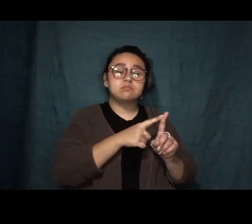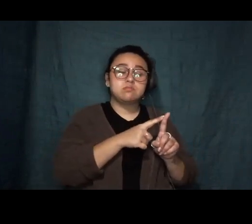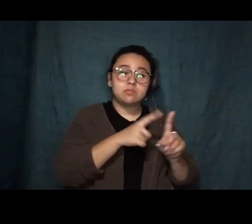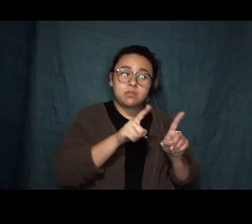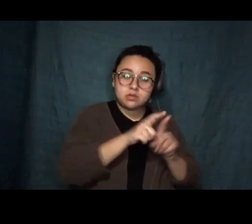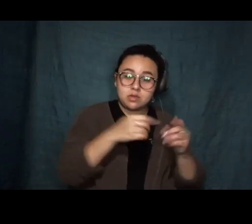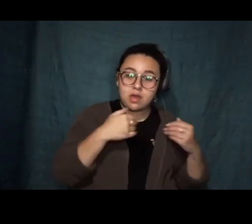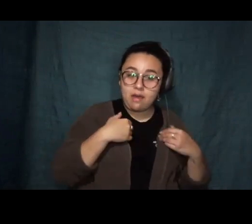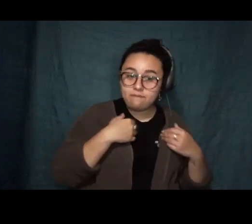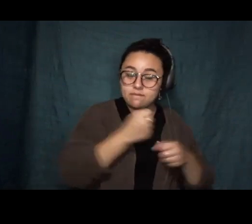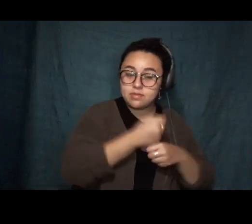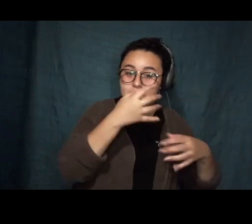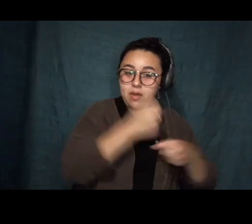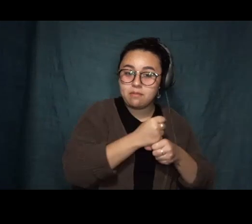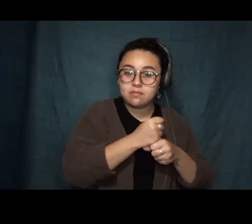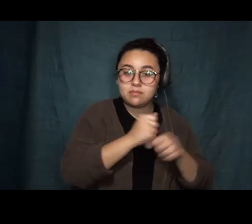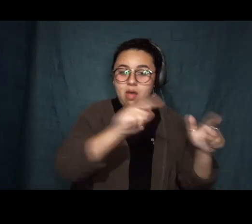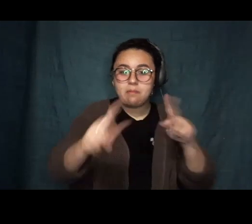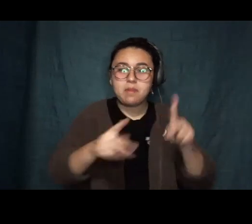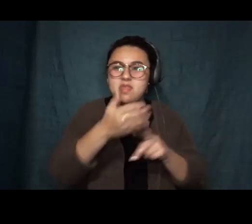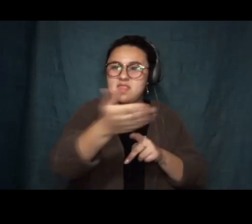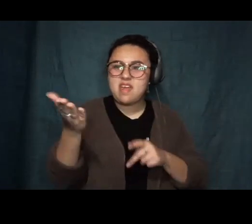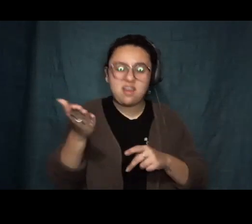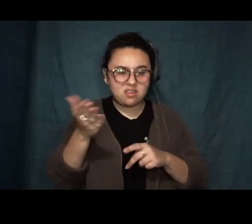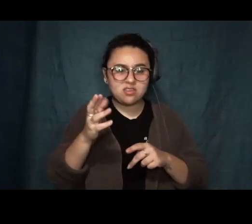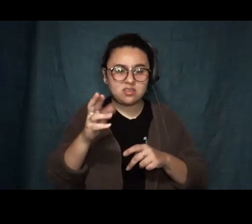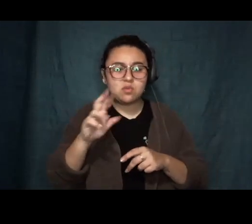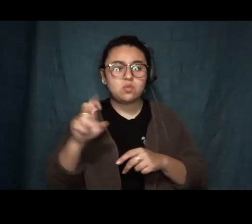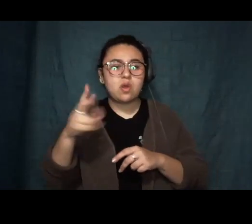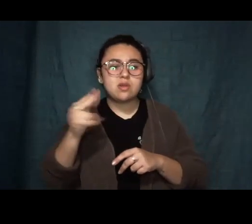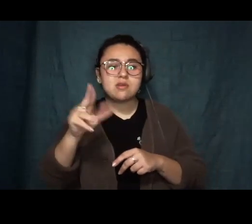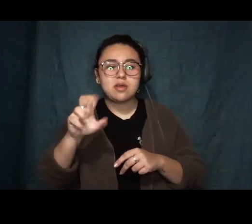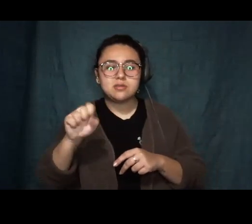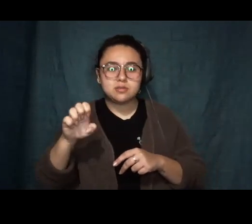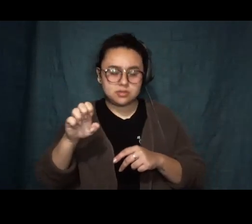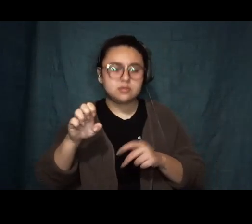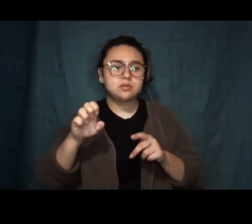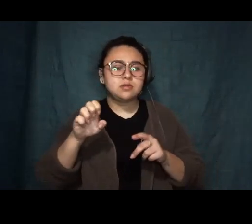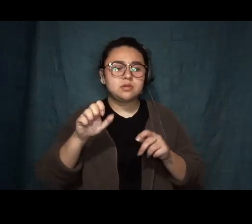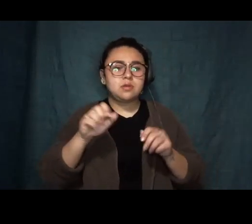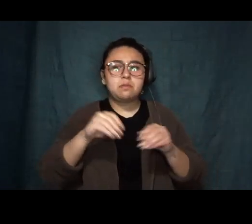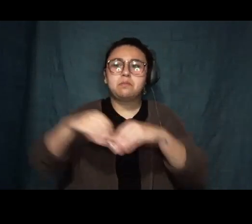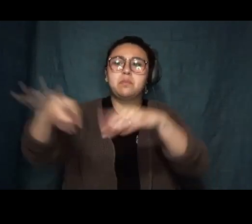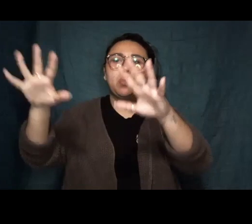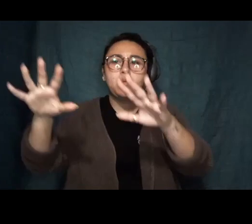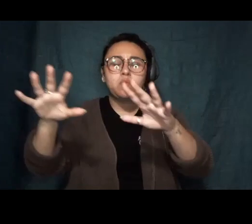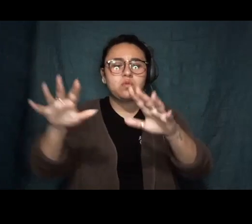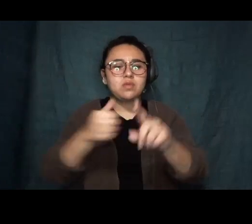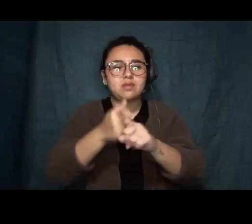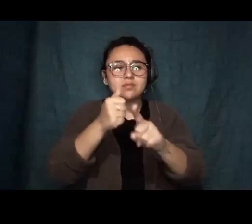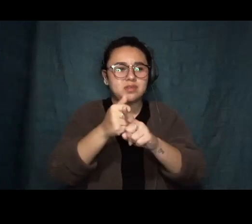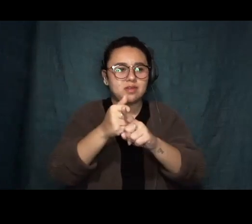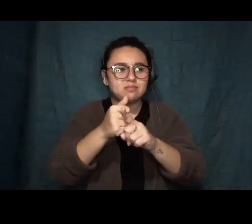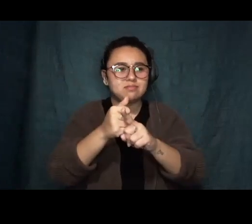Everybody in the row house was move. Everybody in the row house was Africa. Everybody Black is Africa.